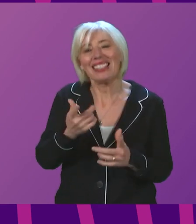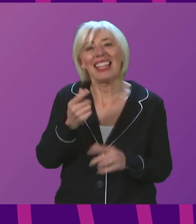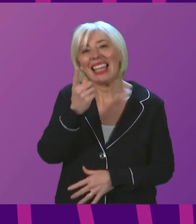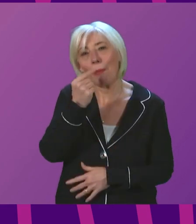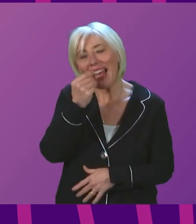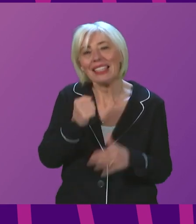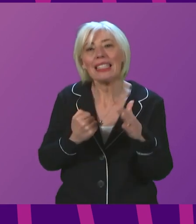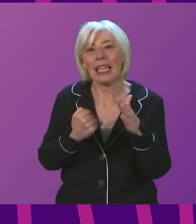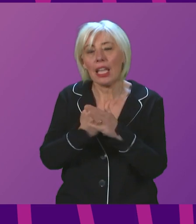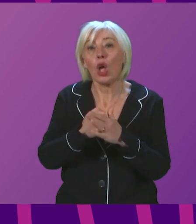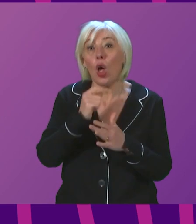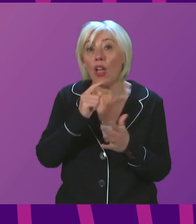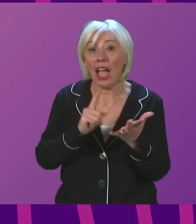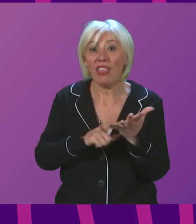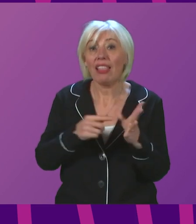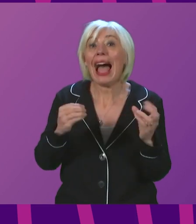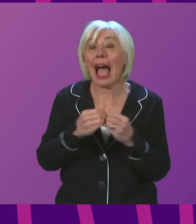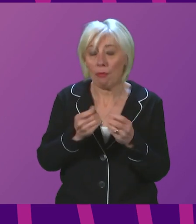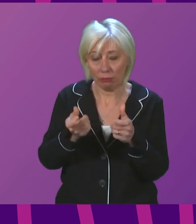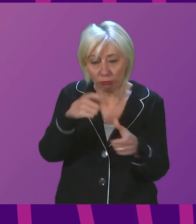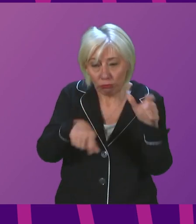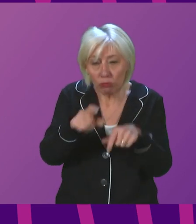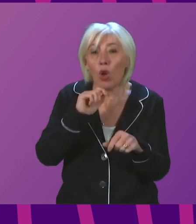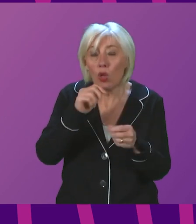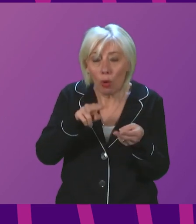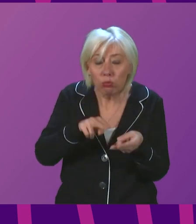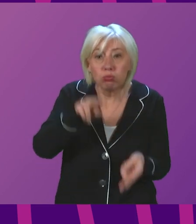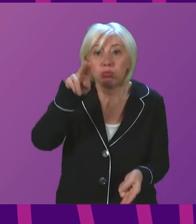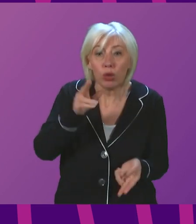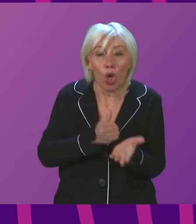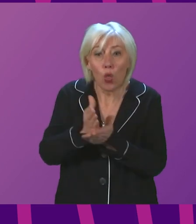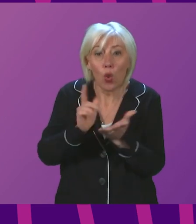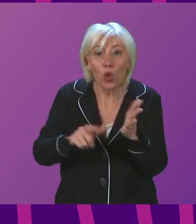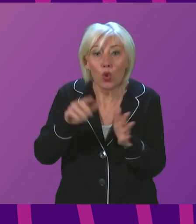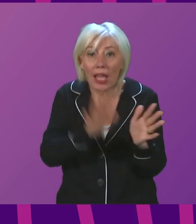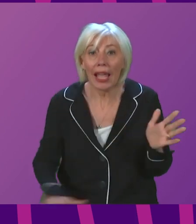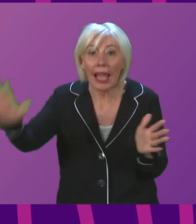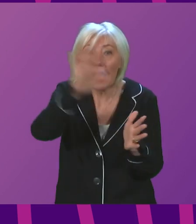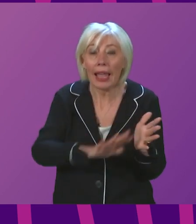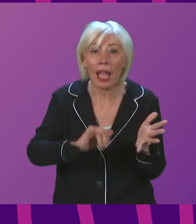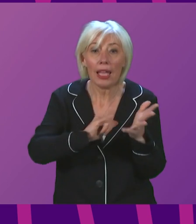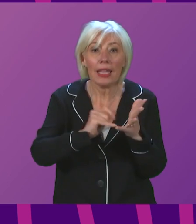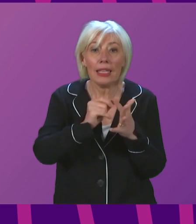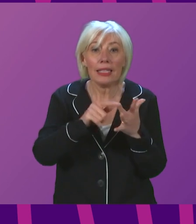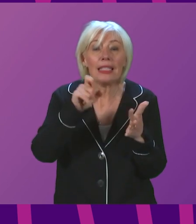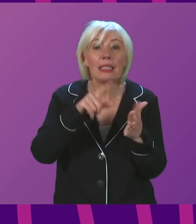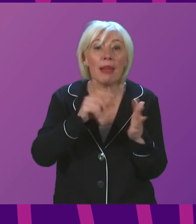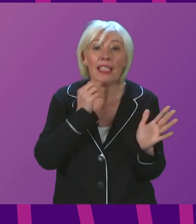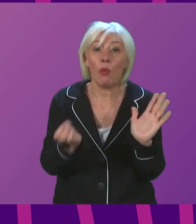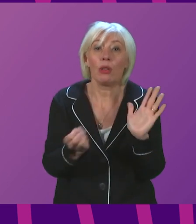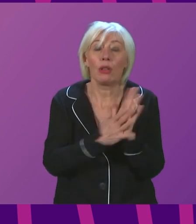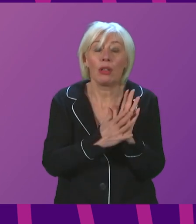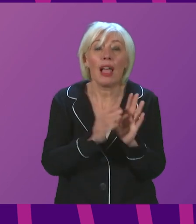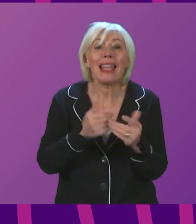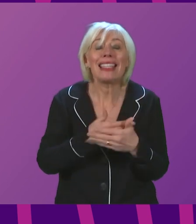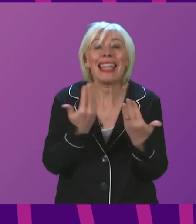being increased. Lab testing capacity is being increased across the UK right now. I will put in spice the up-to-date figures for our